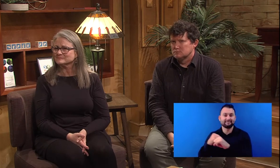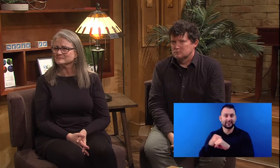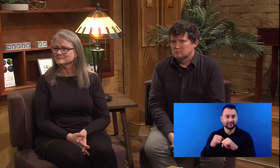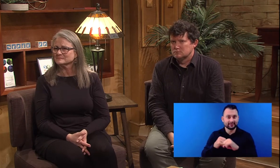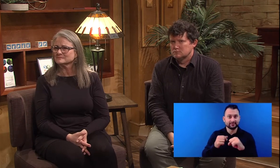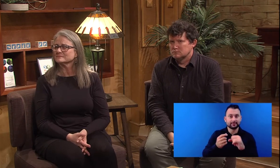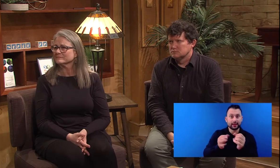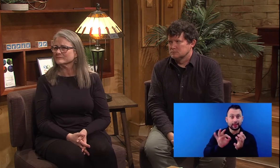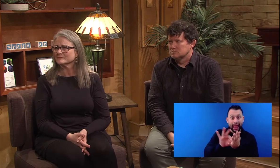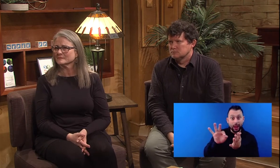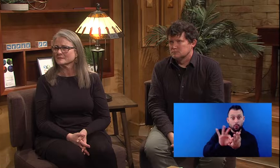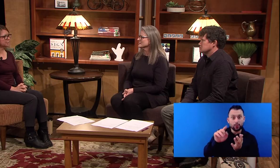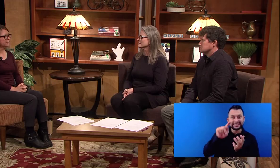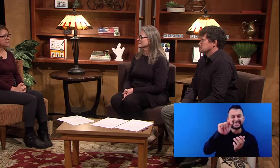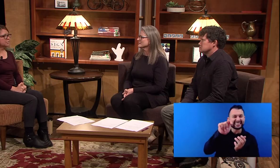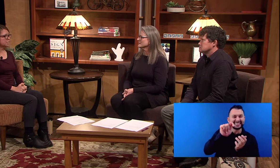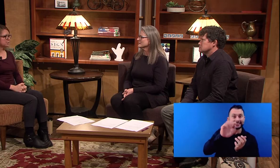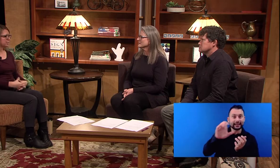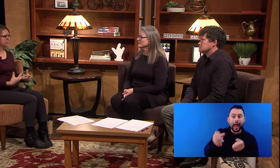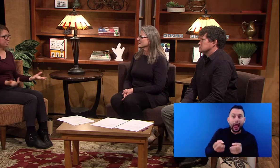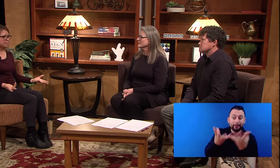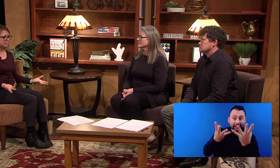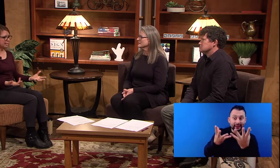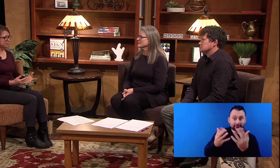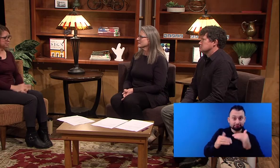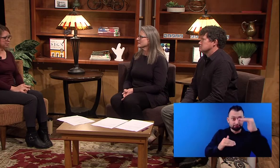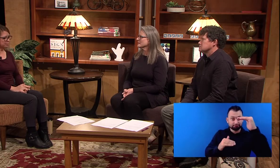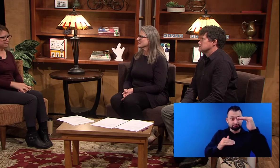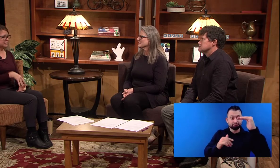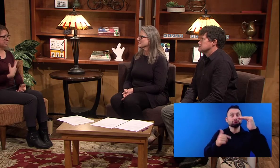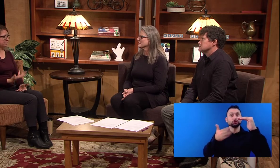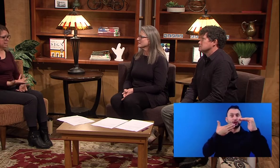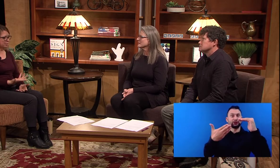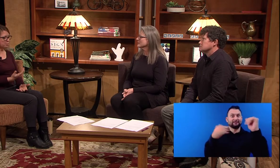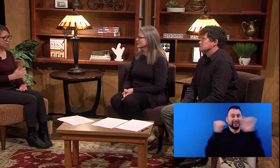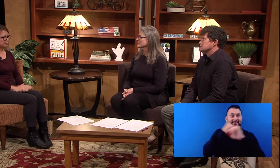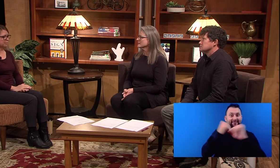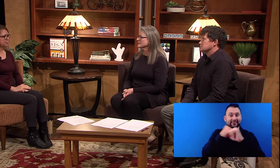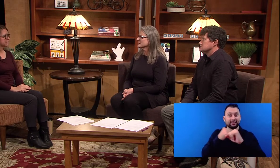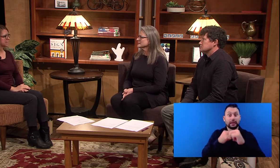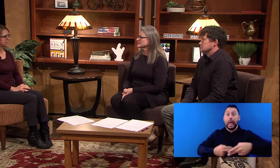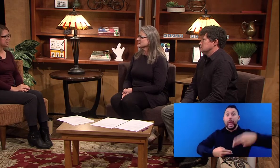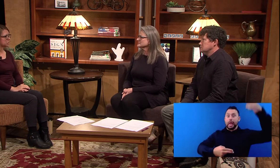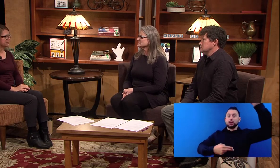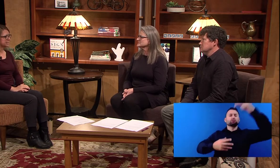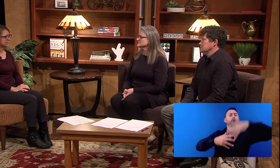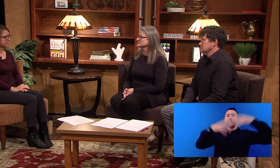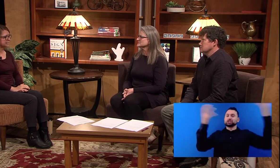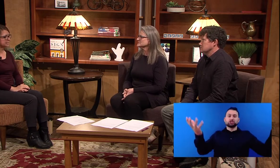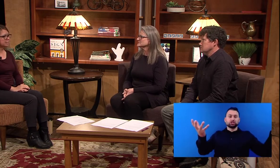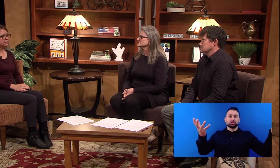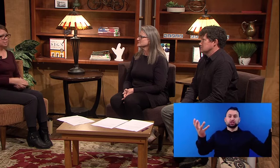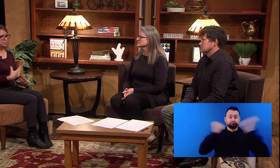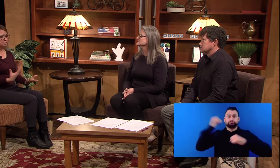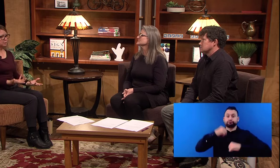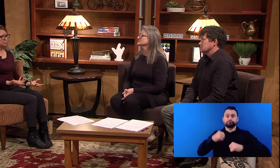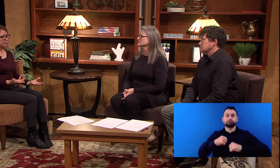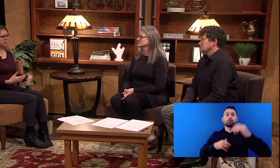that. Sure, sure. So if you went to the health department, say you made an appointment, you wanted to get an HIV test so you can